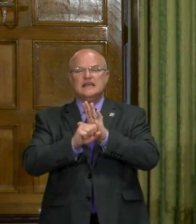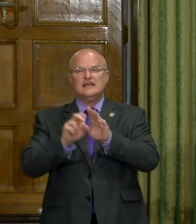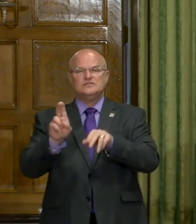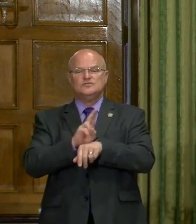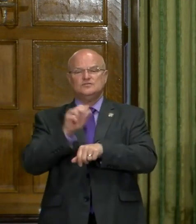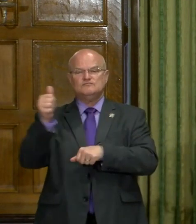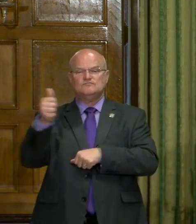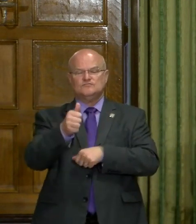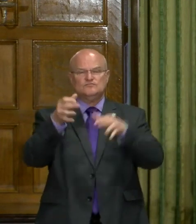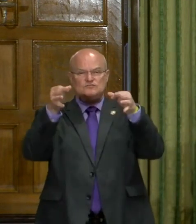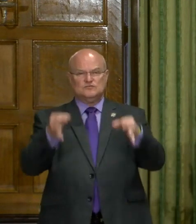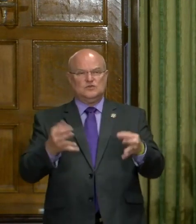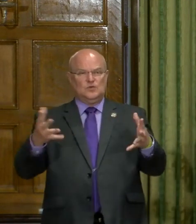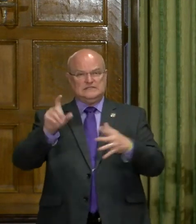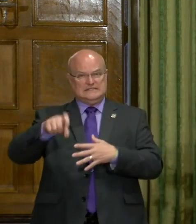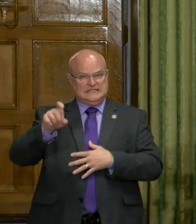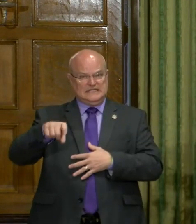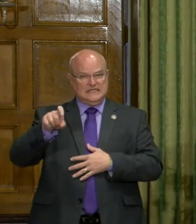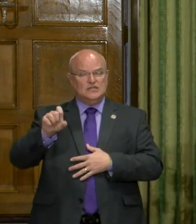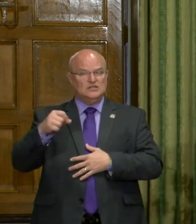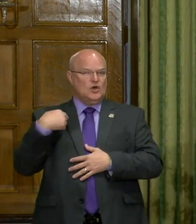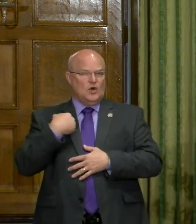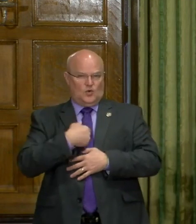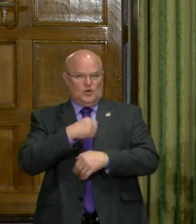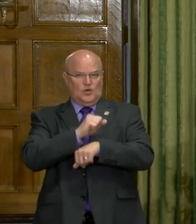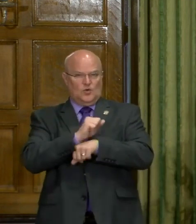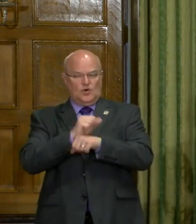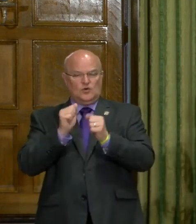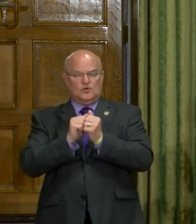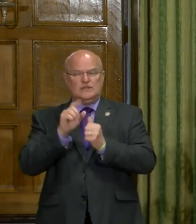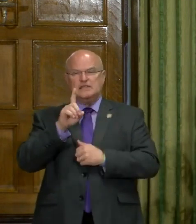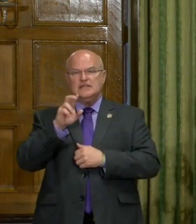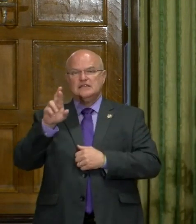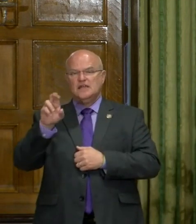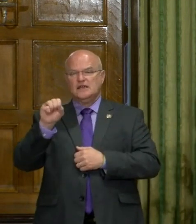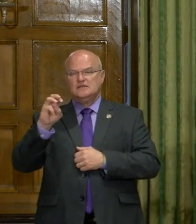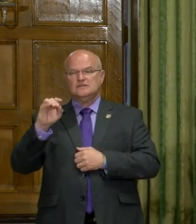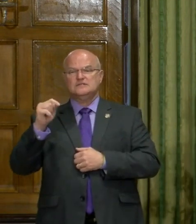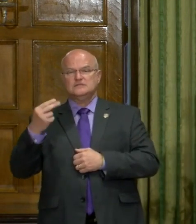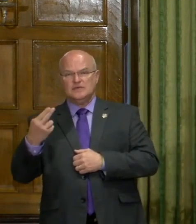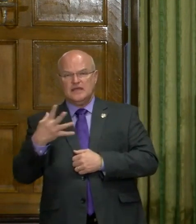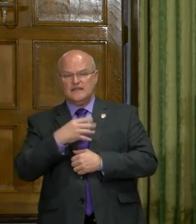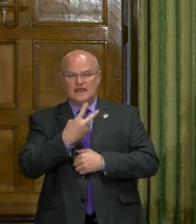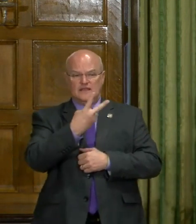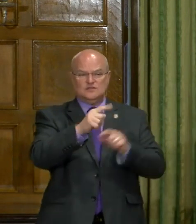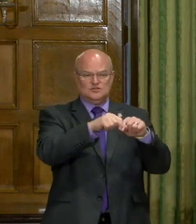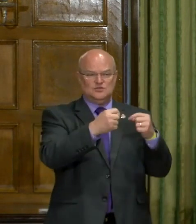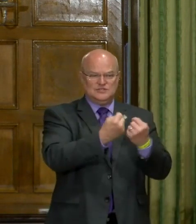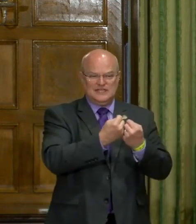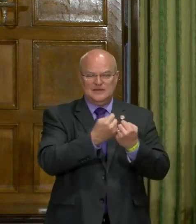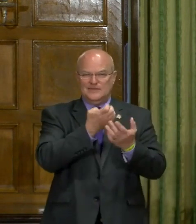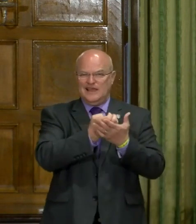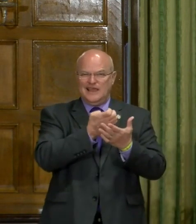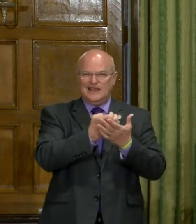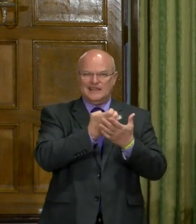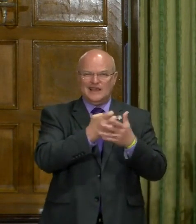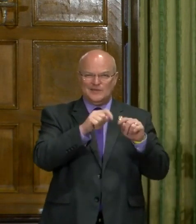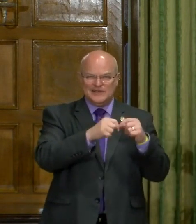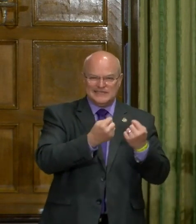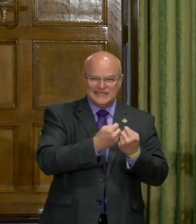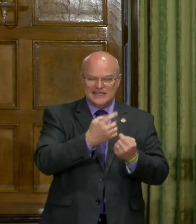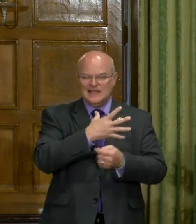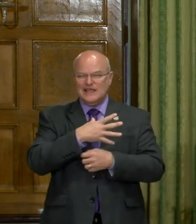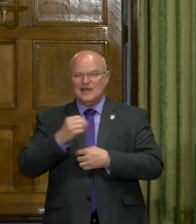their own judgment as to what is needed. So we'll work, with Dr. Smith and, and the two teams together, the economic, uh,